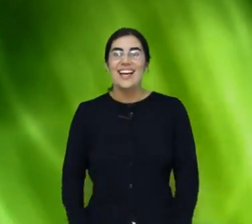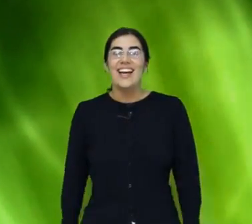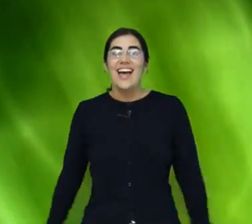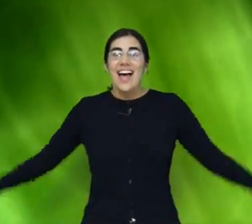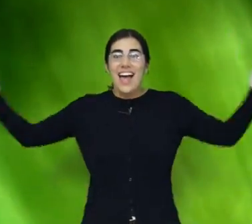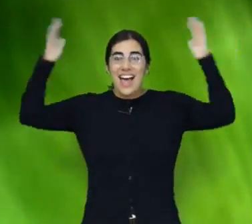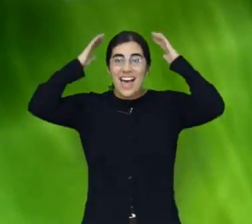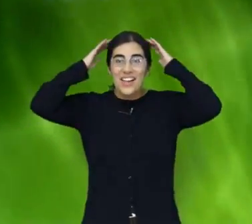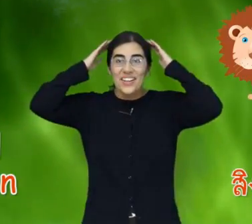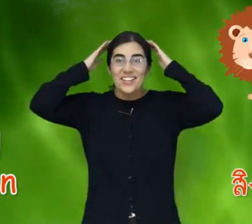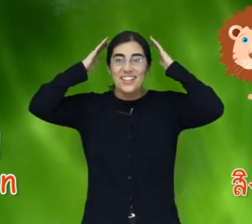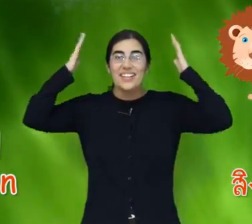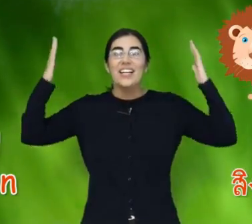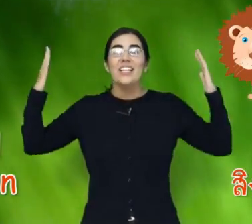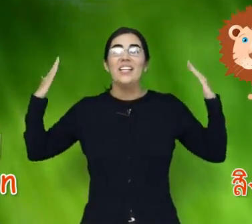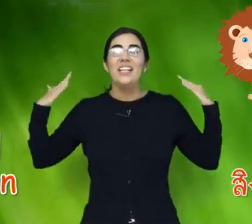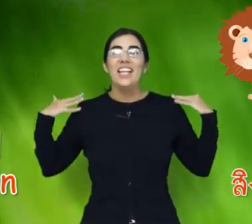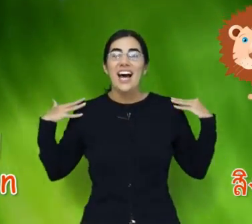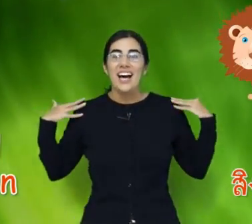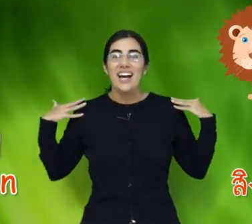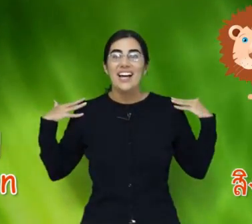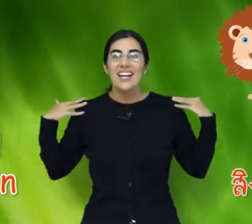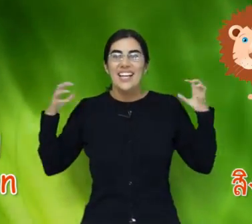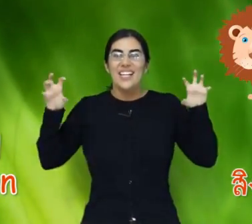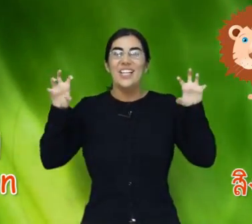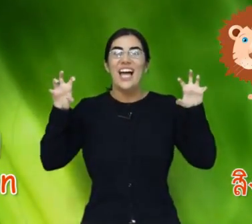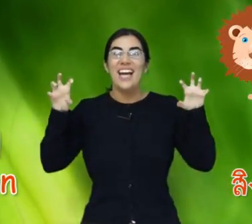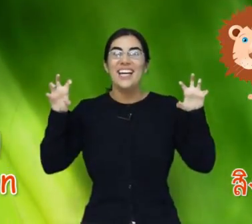L. L. Lion.